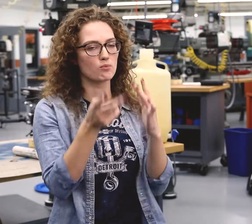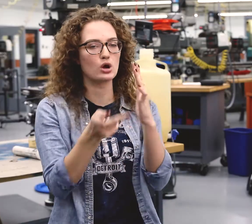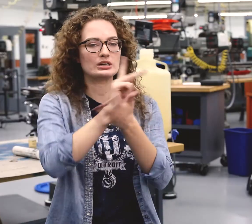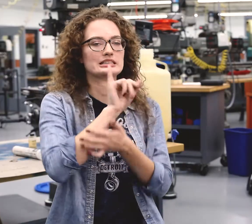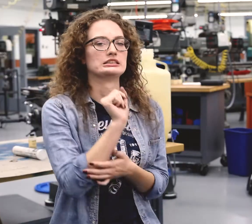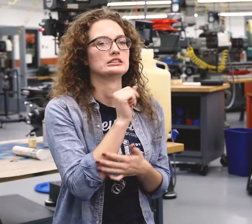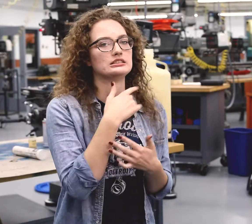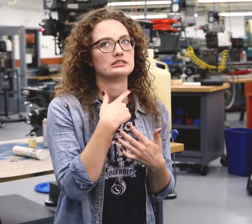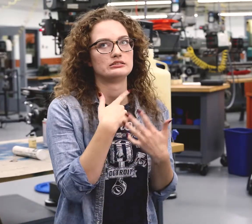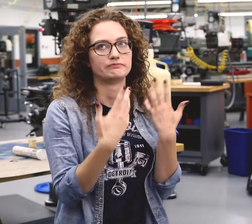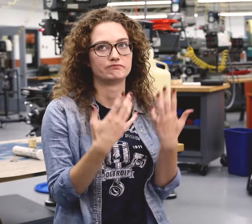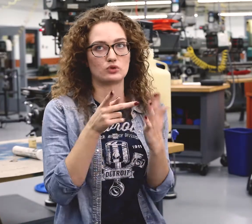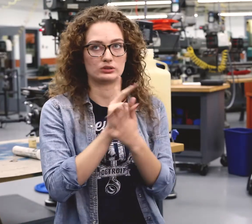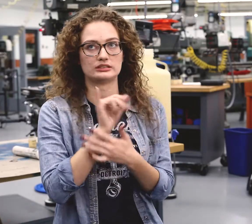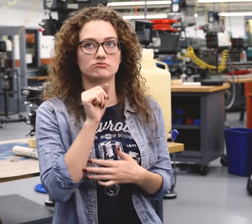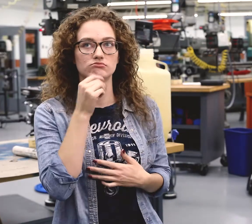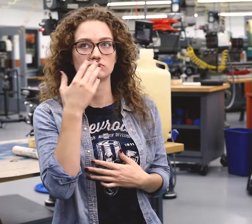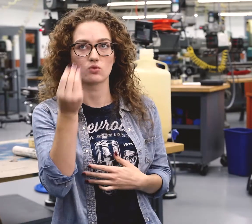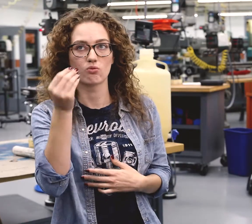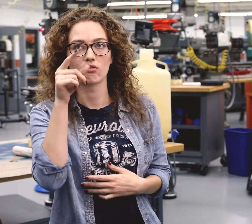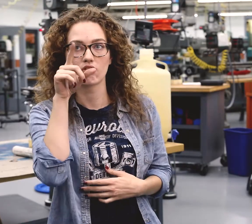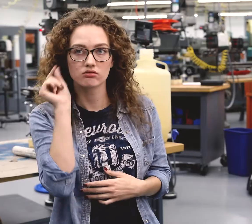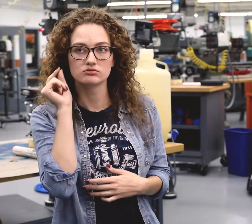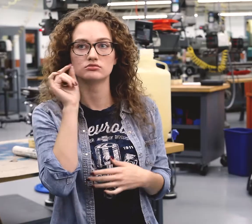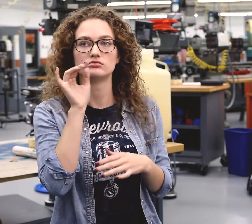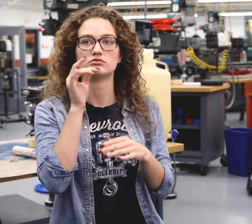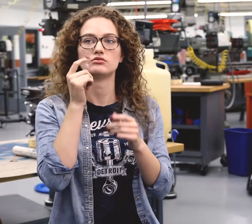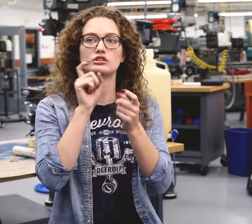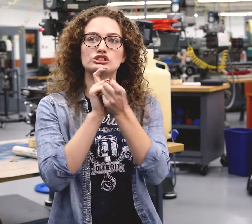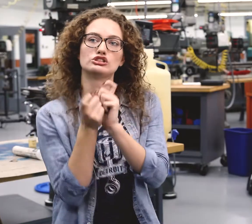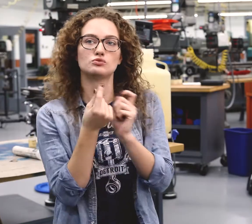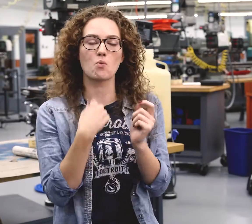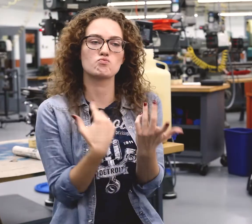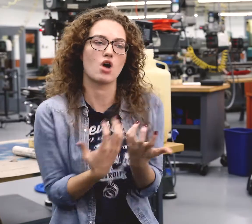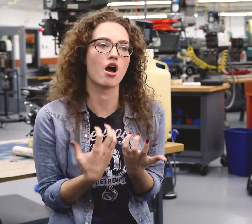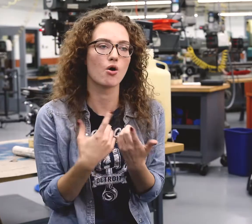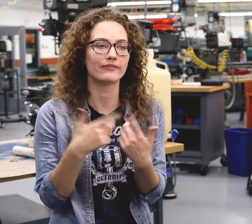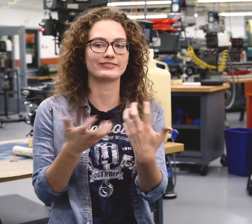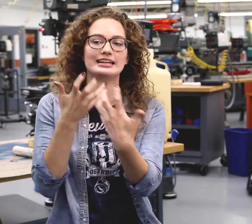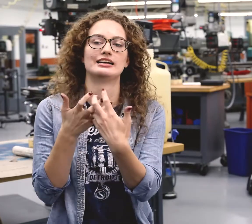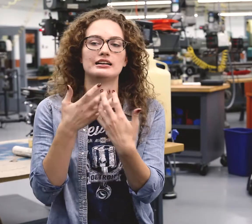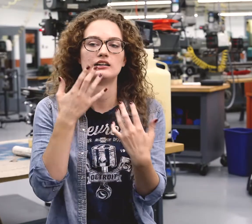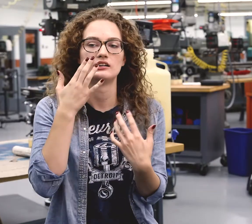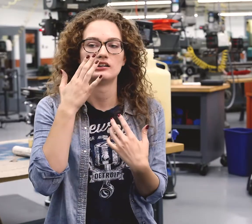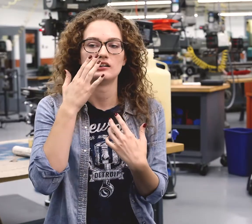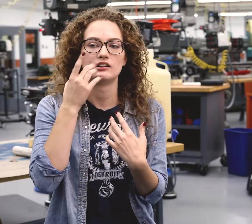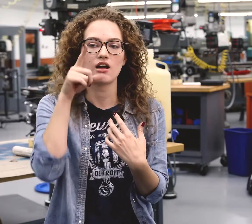I had to rethink my priorities. Was my priority to go to Gallaudet or RIT? That would mean me